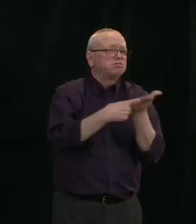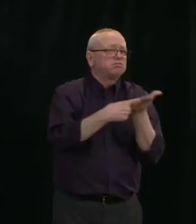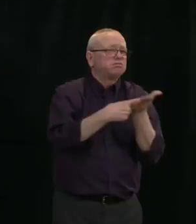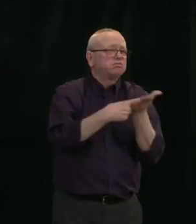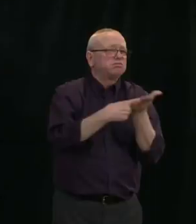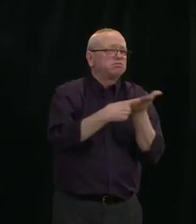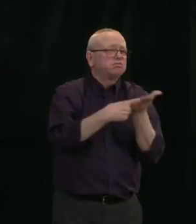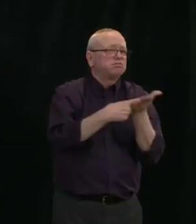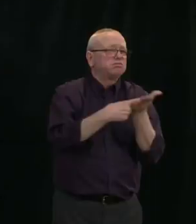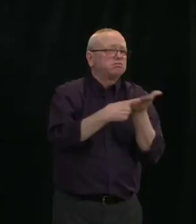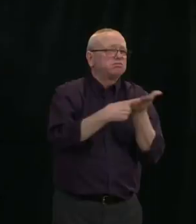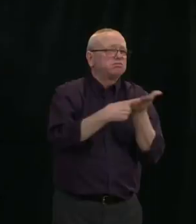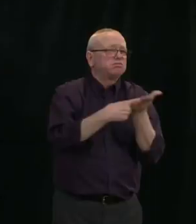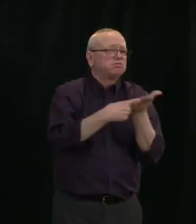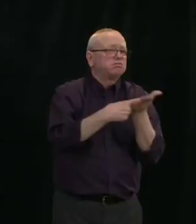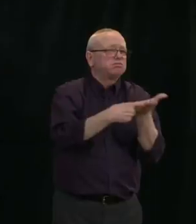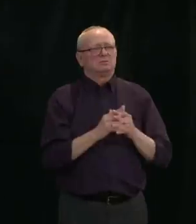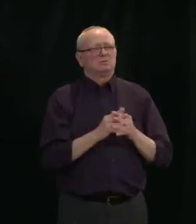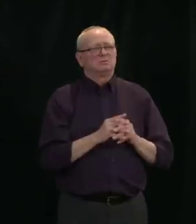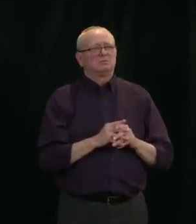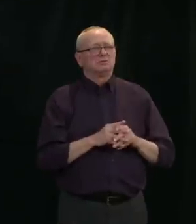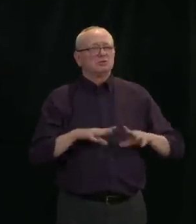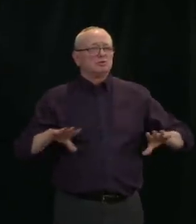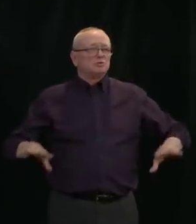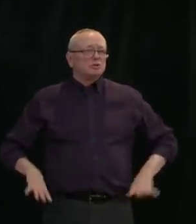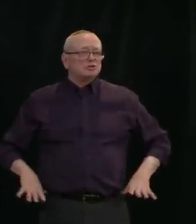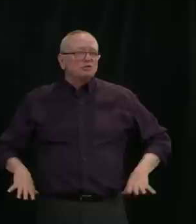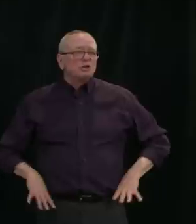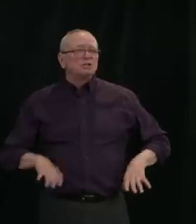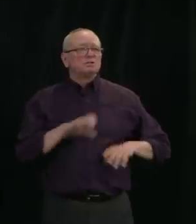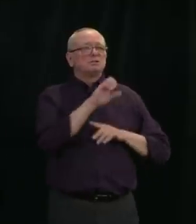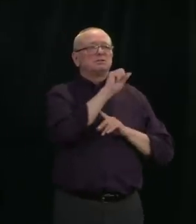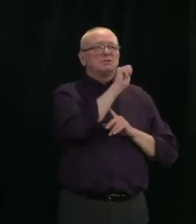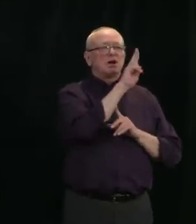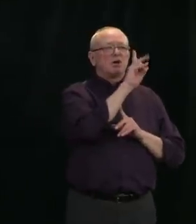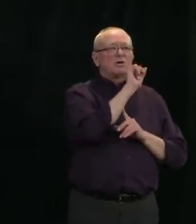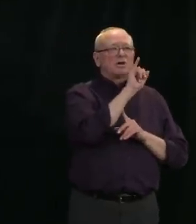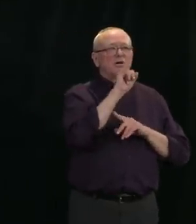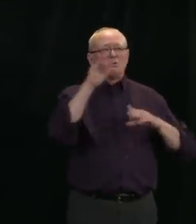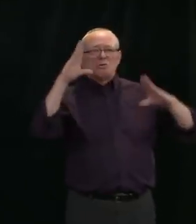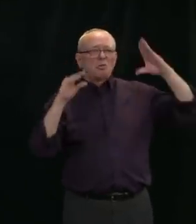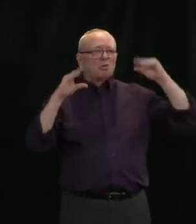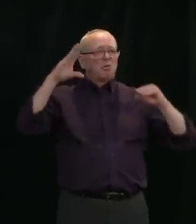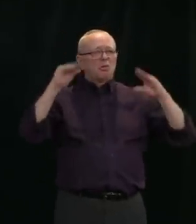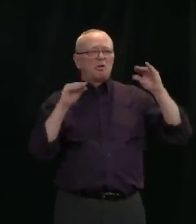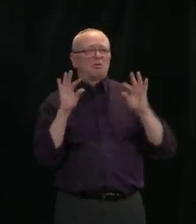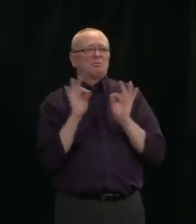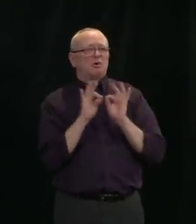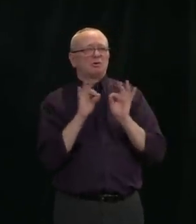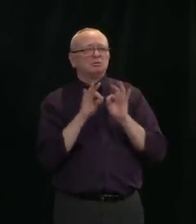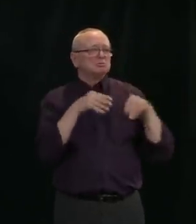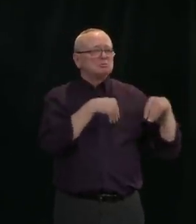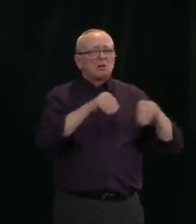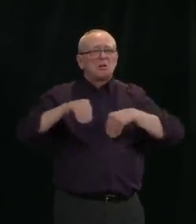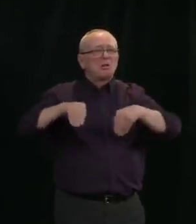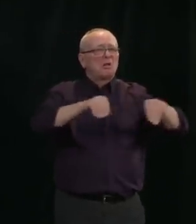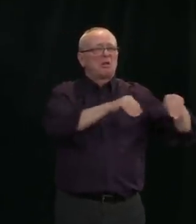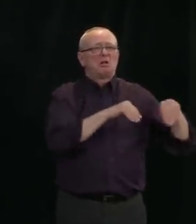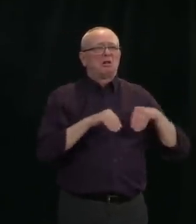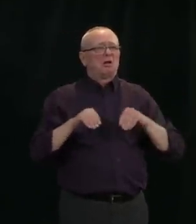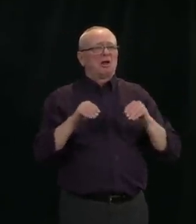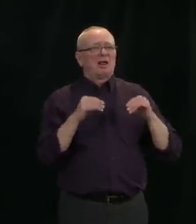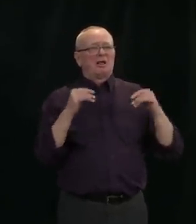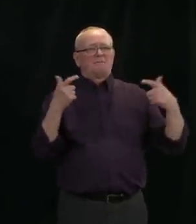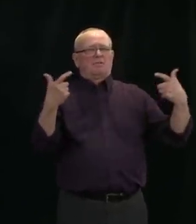Russians. I have continued conversations about ideas such as a continental import tariff on